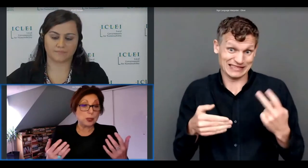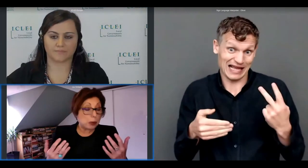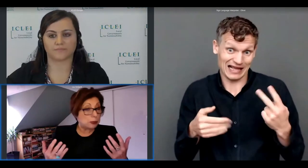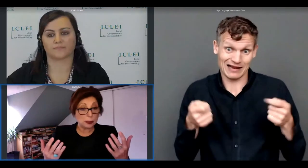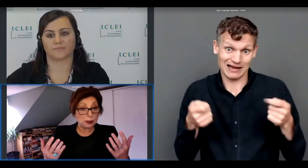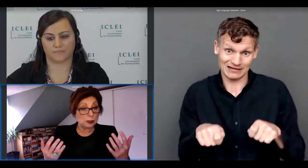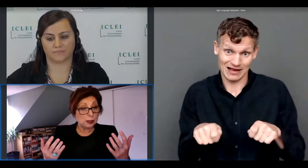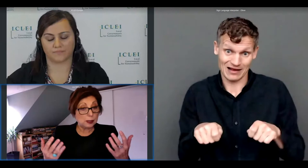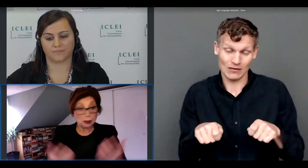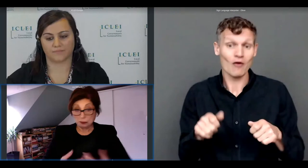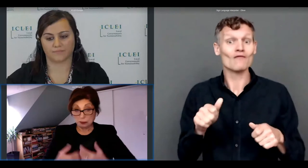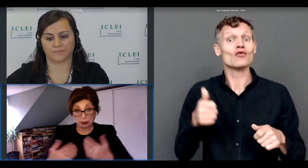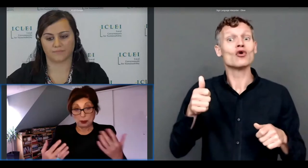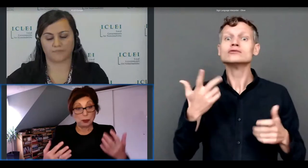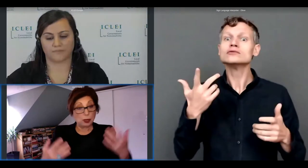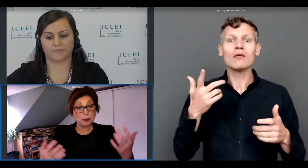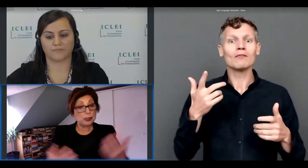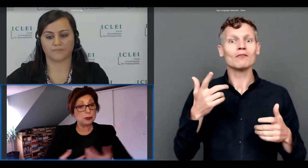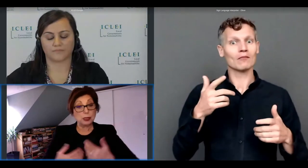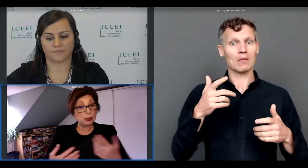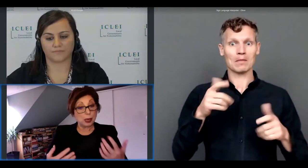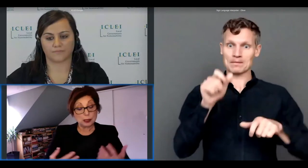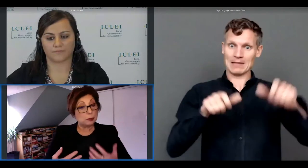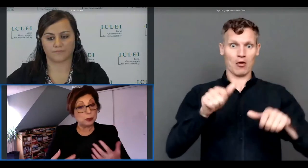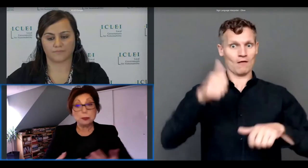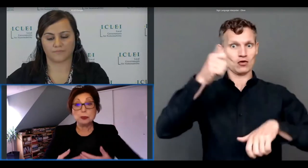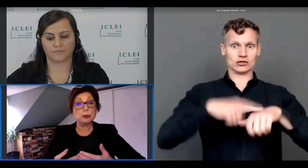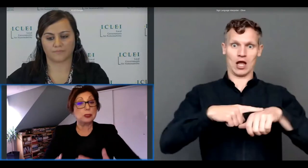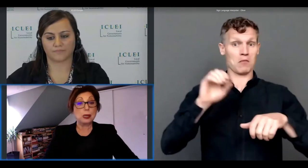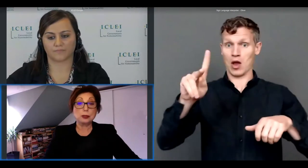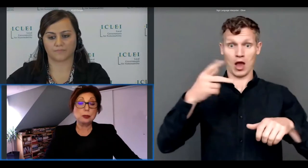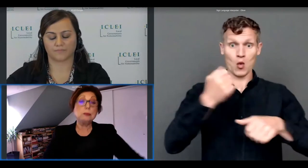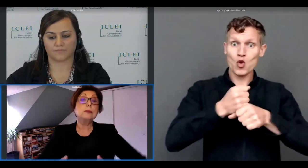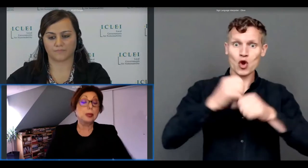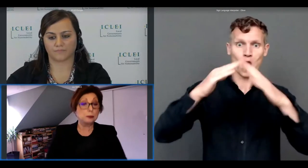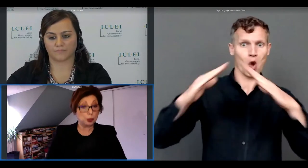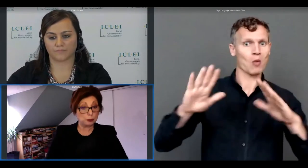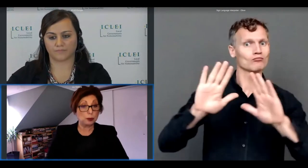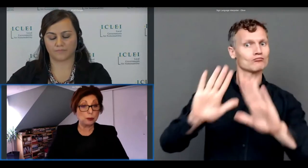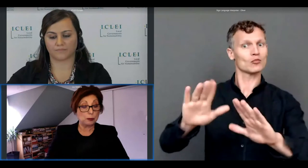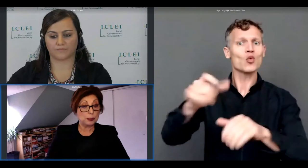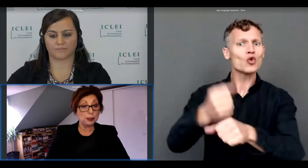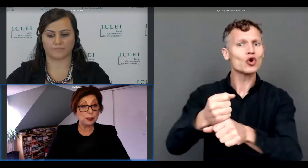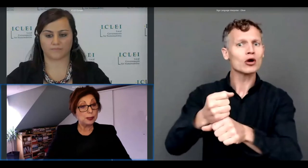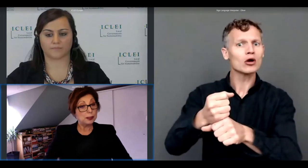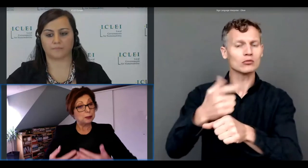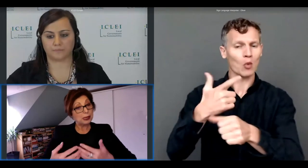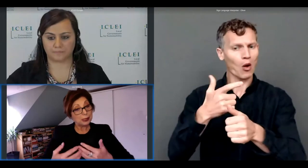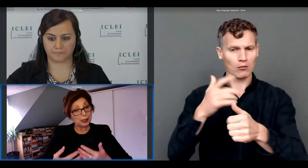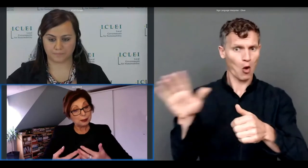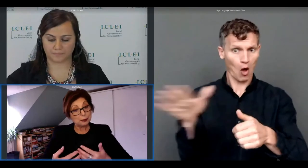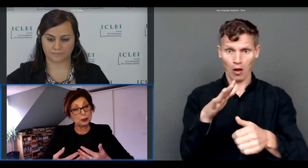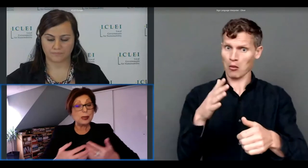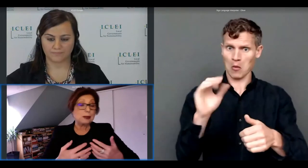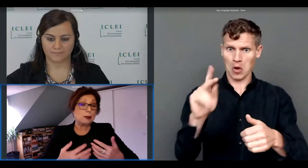very popular governments were asking people to stay at home and work from home but then